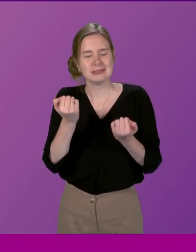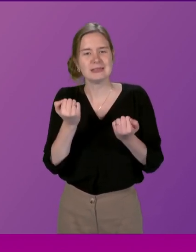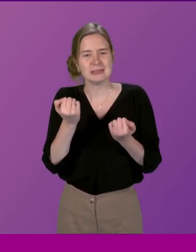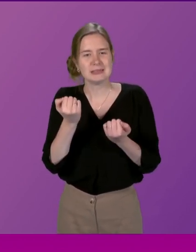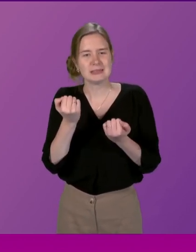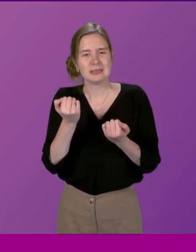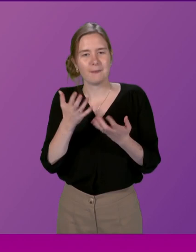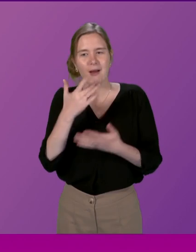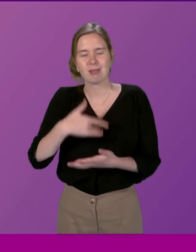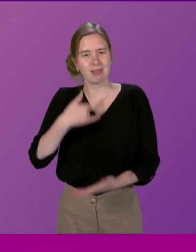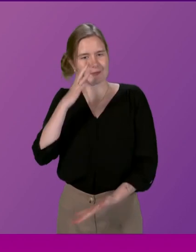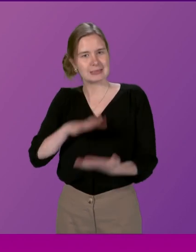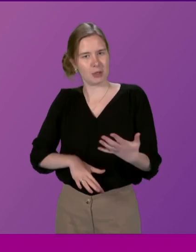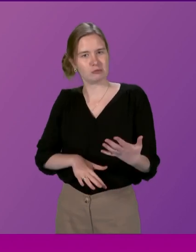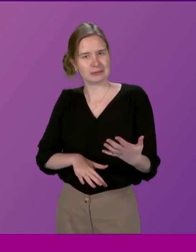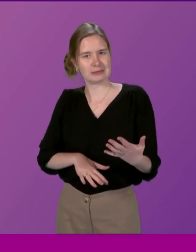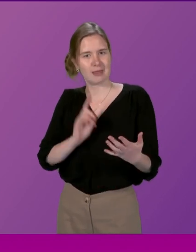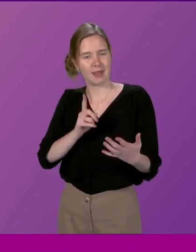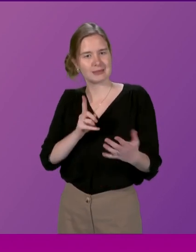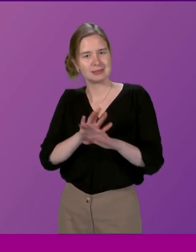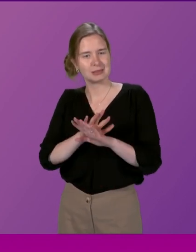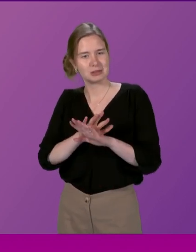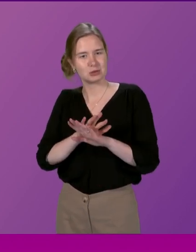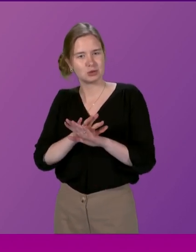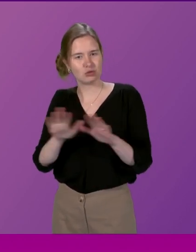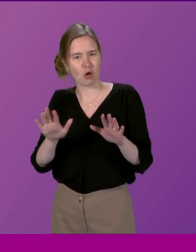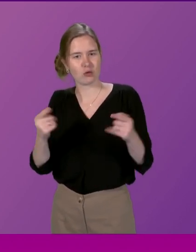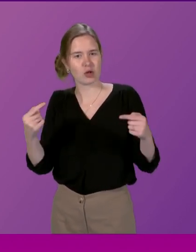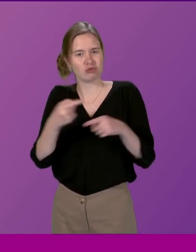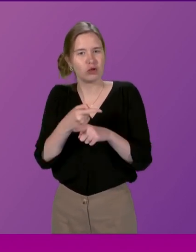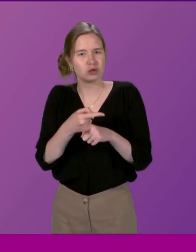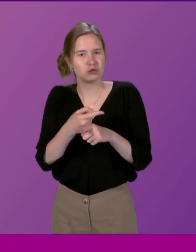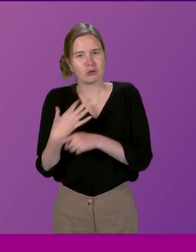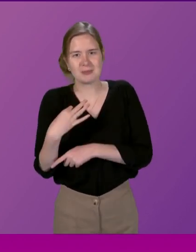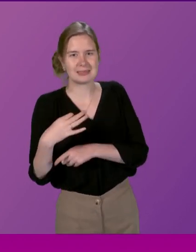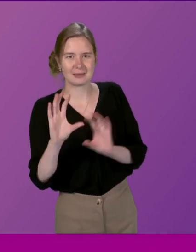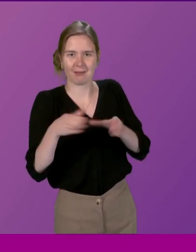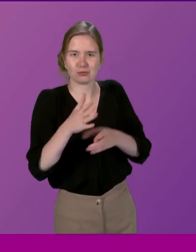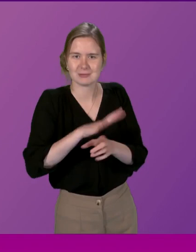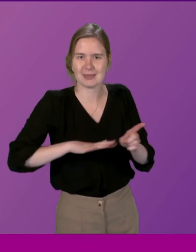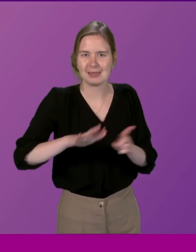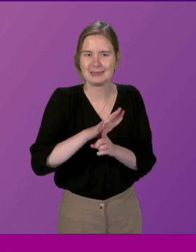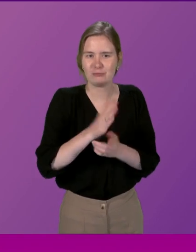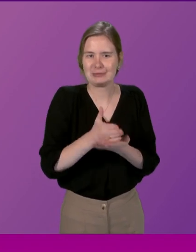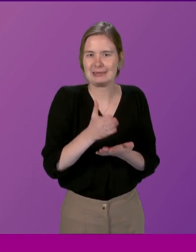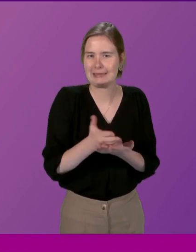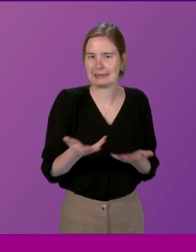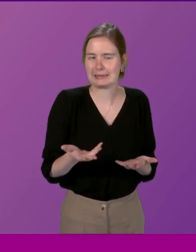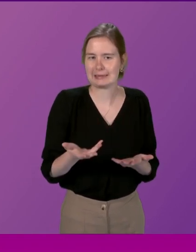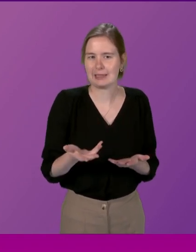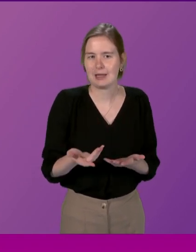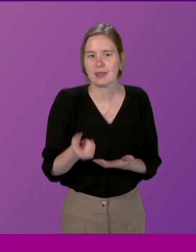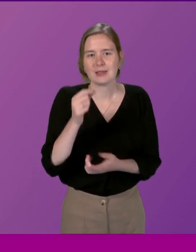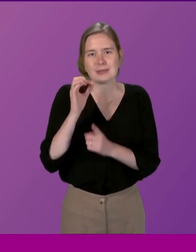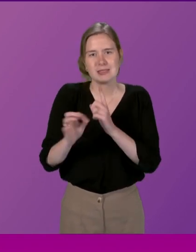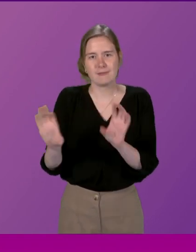But lived experience isn't necessarily a cross-representative section of society. By definition, there are specific